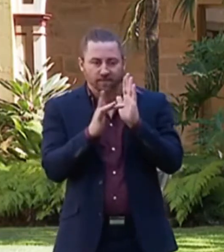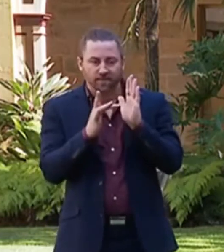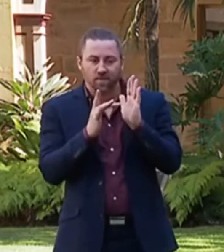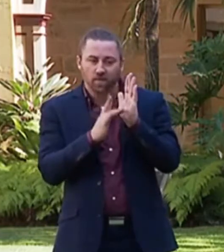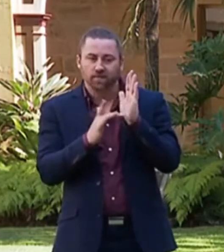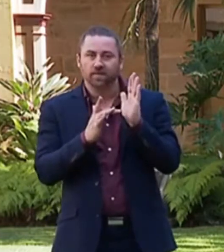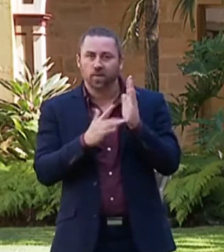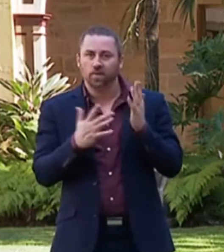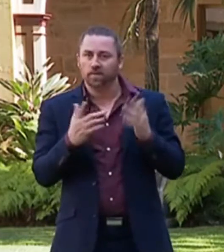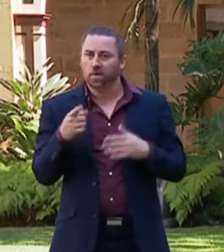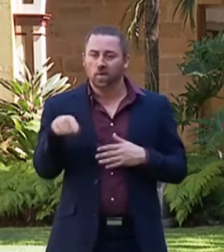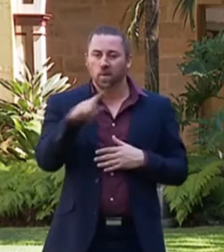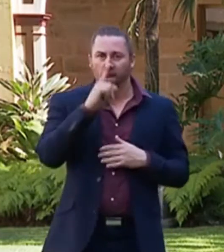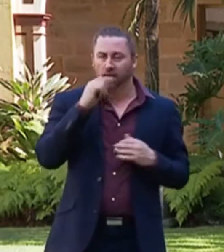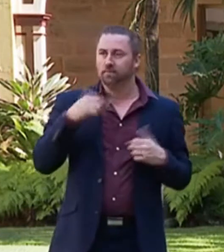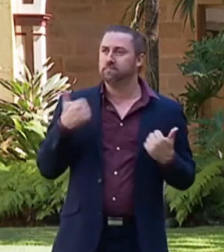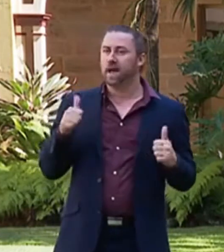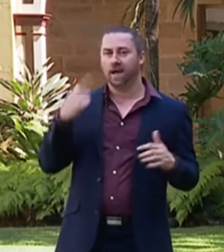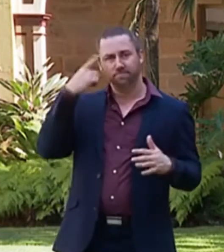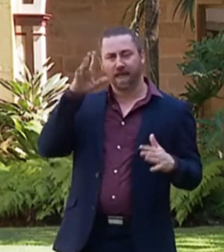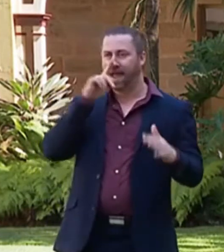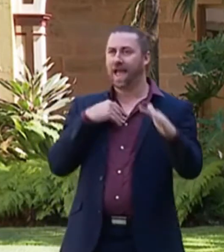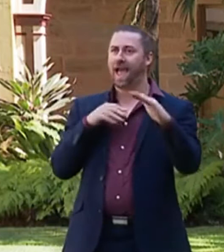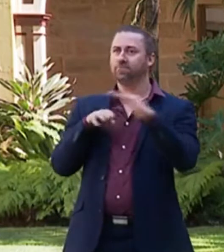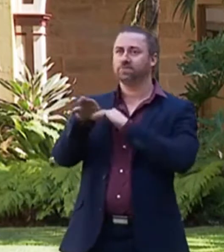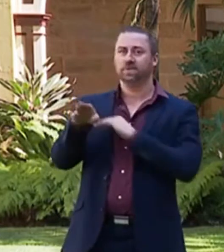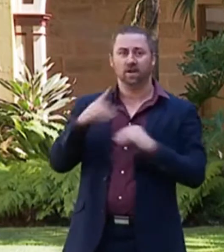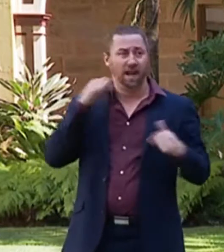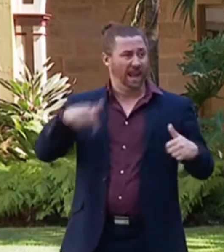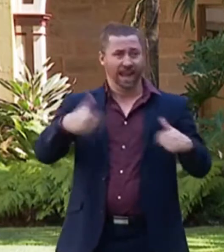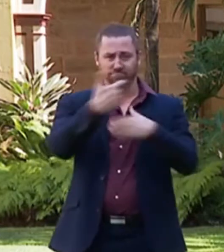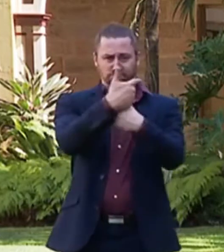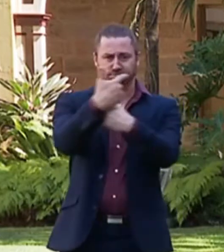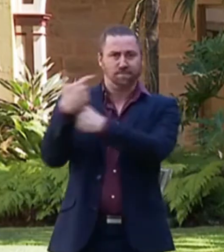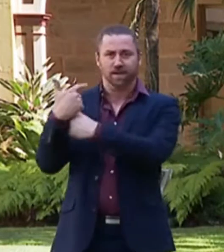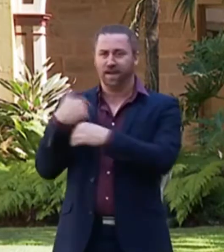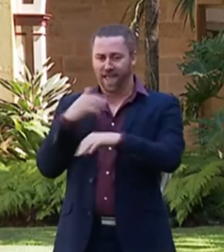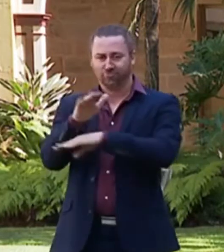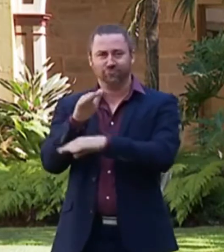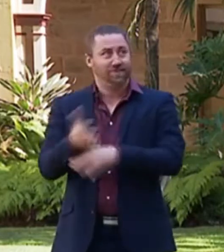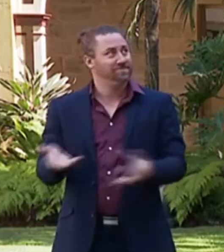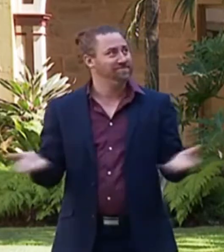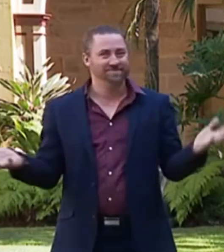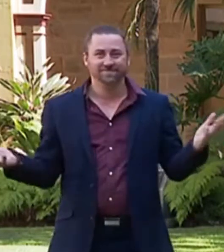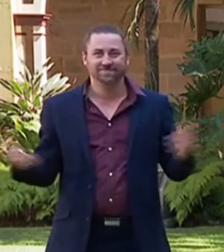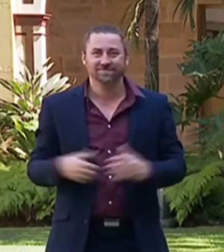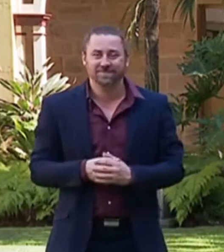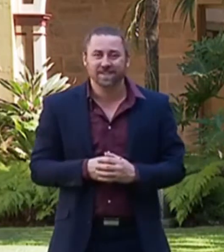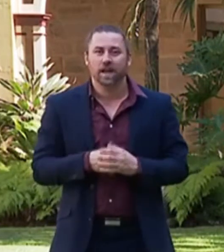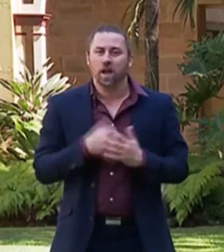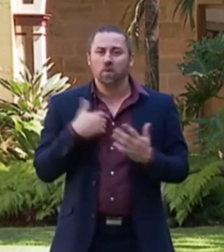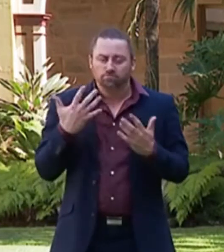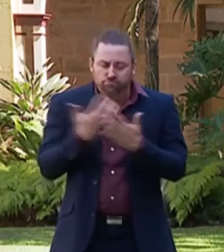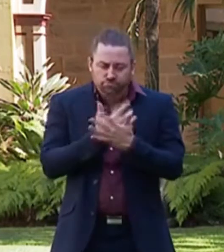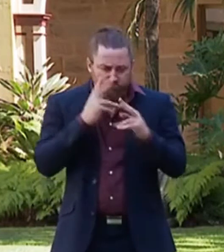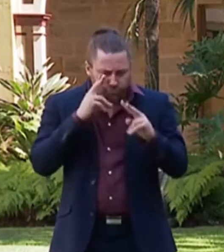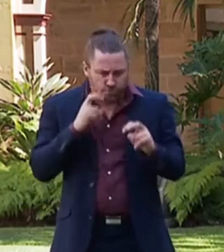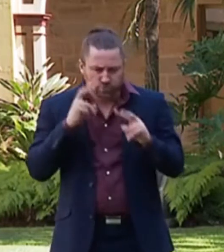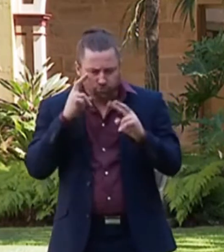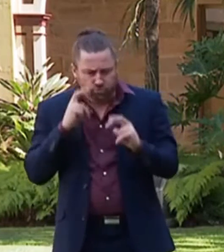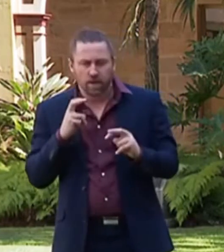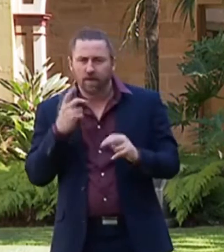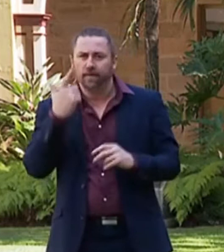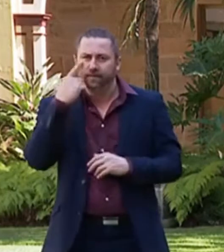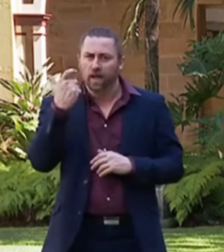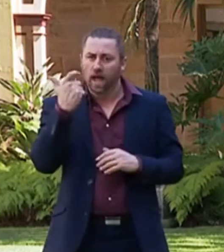Queenslanders outdoors. It's great to have these press conferences outdoors. We're getting more and more information that outdoors